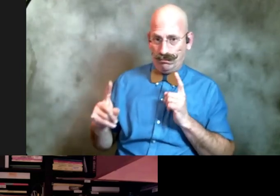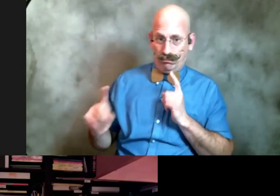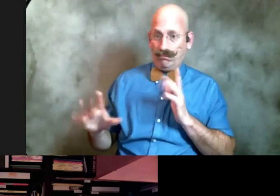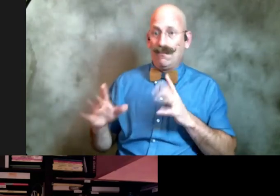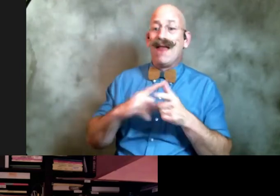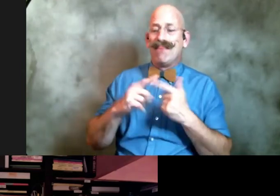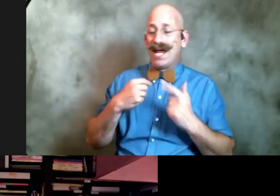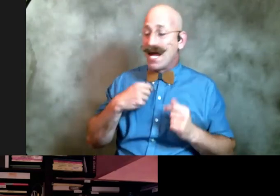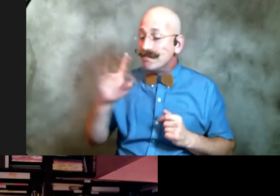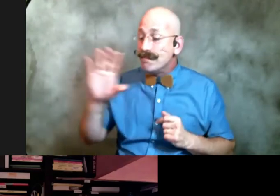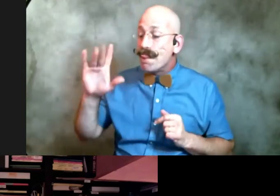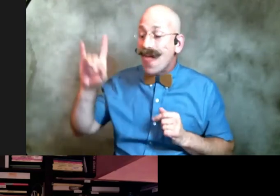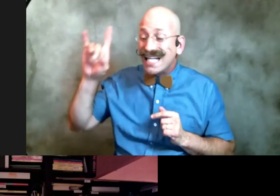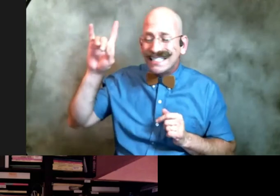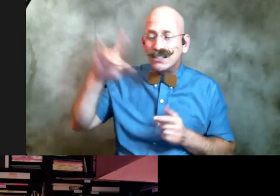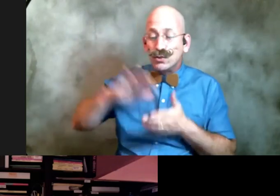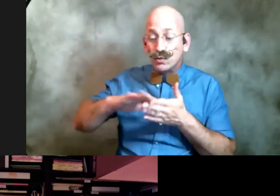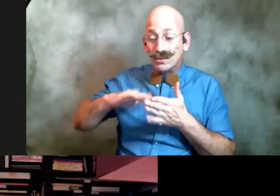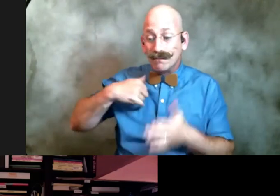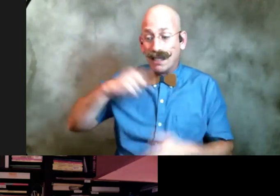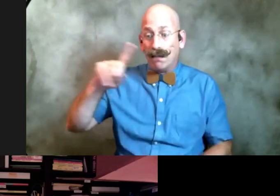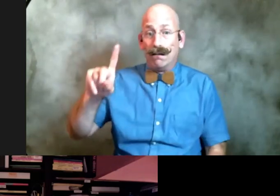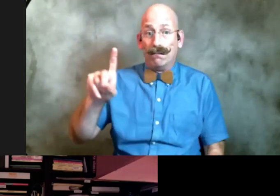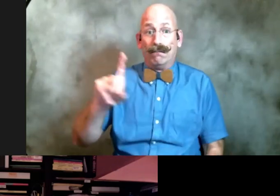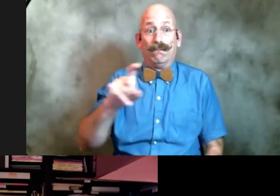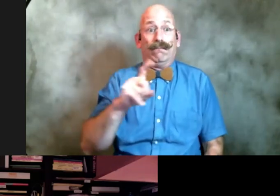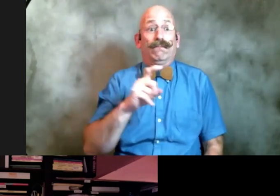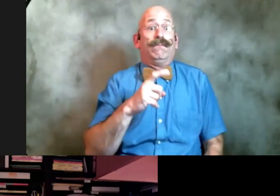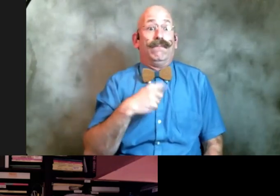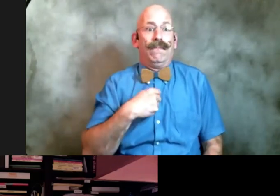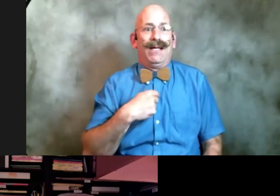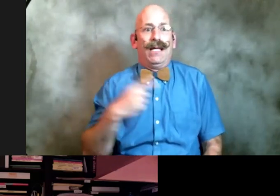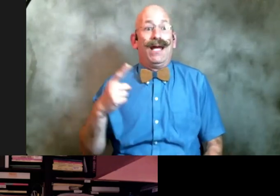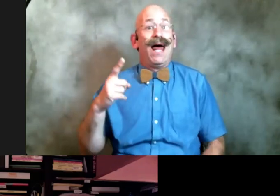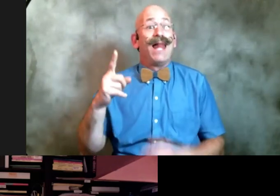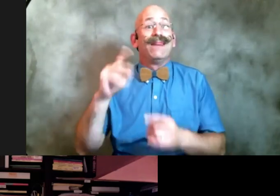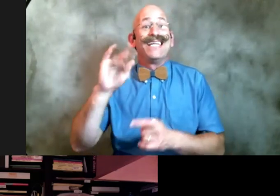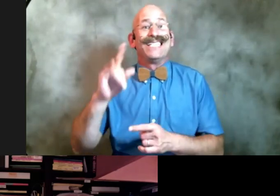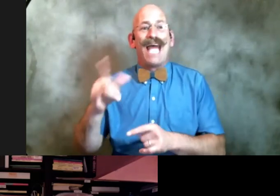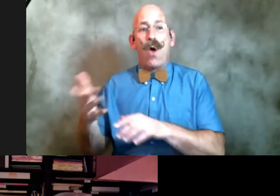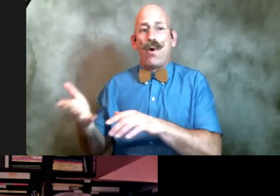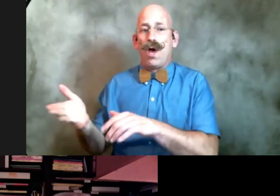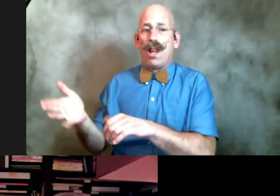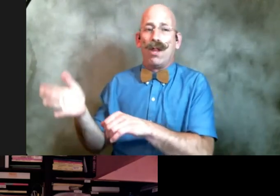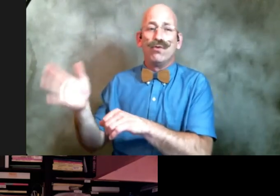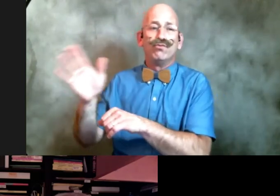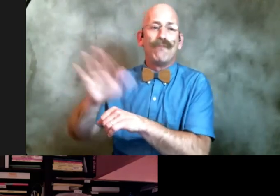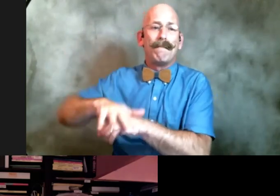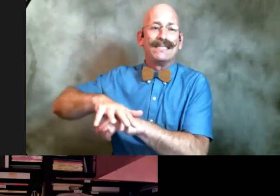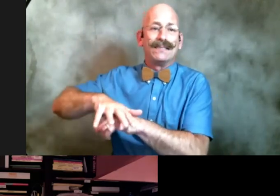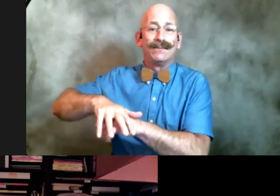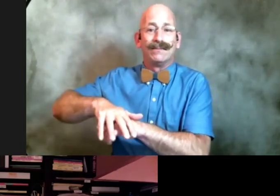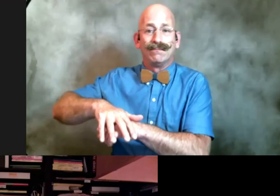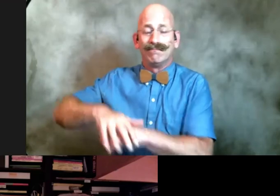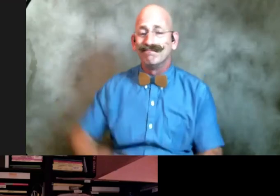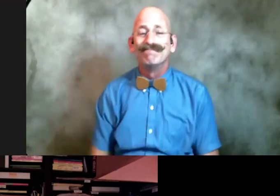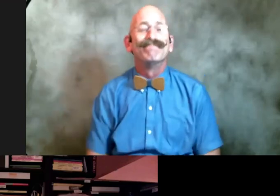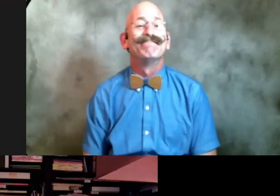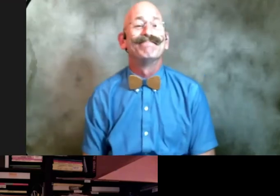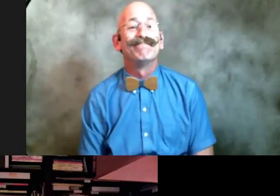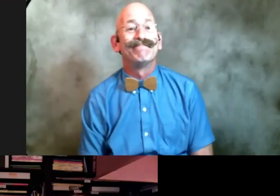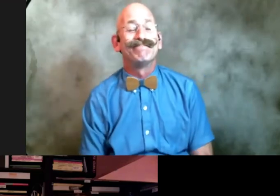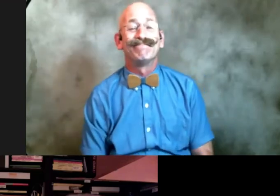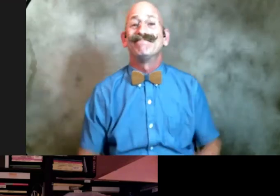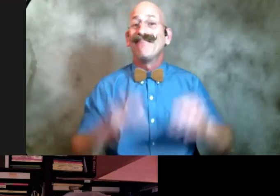said excuse me and i replaced the folded towel thank you for listening everybody